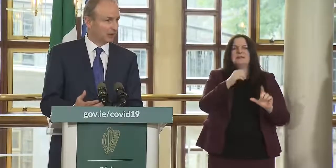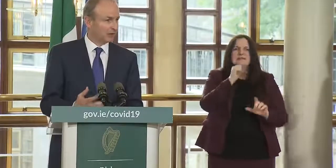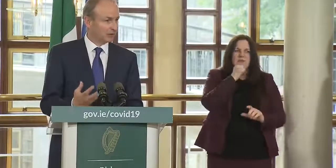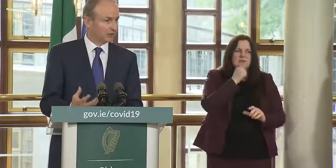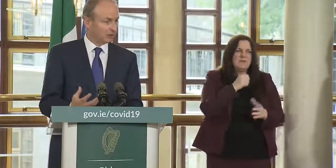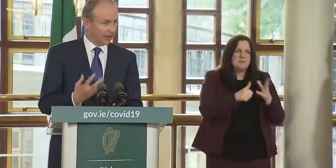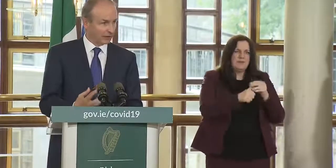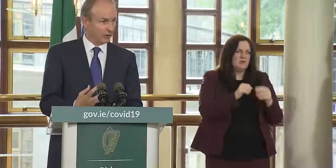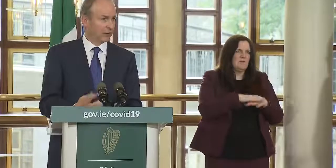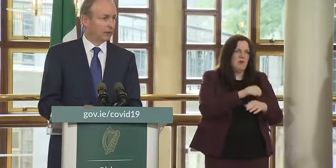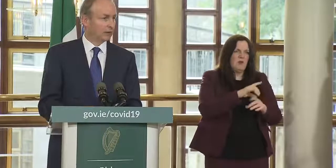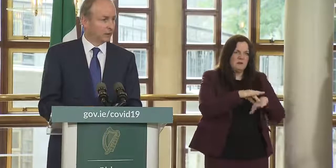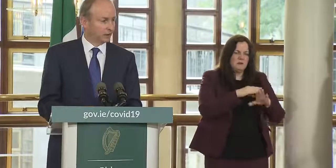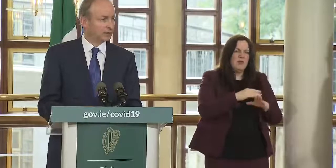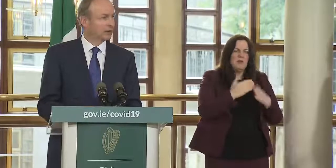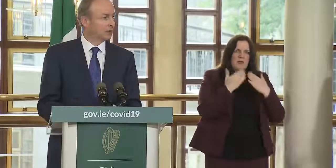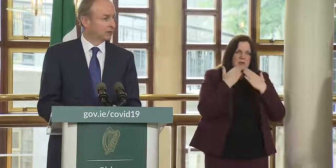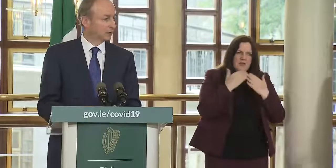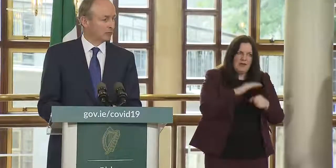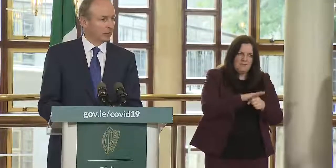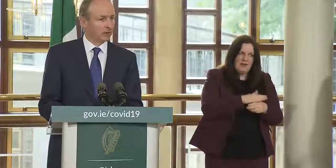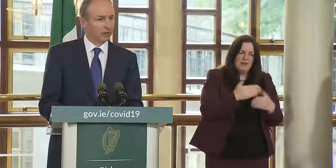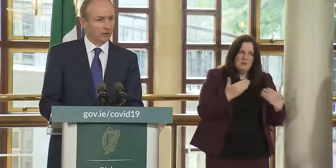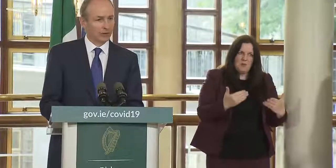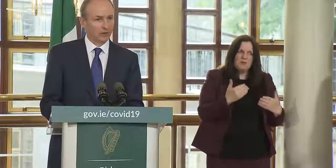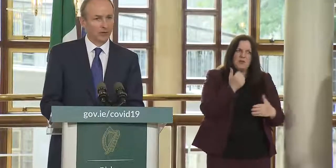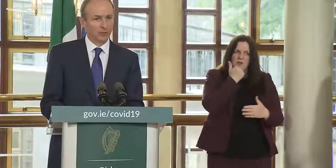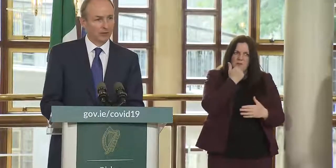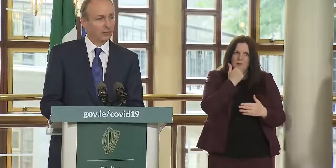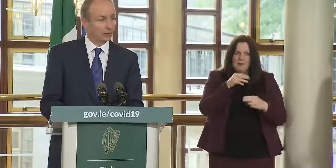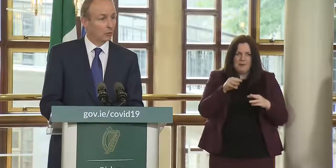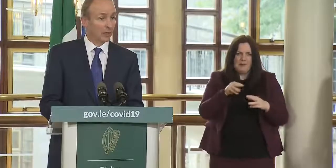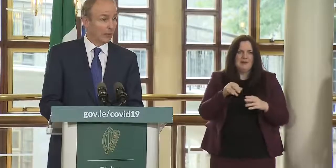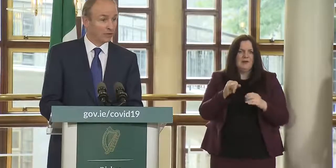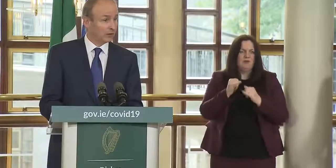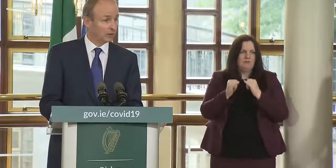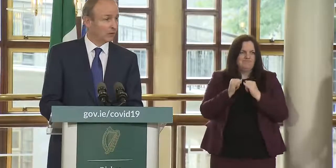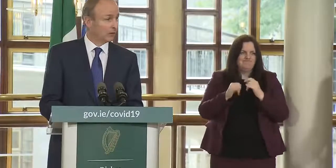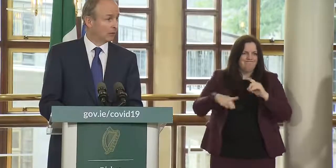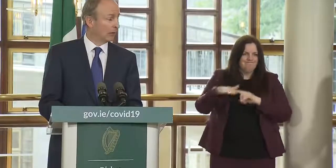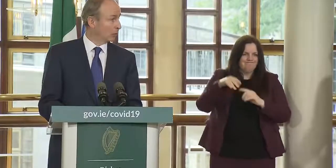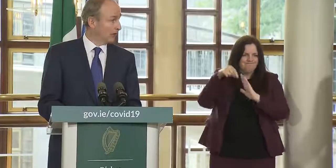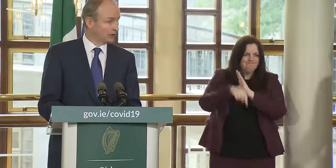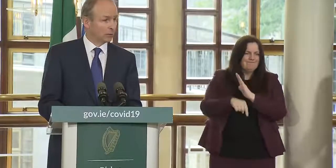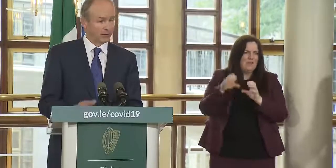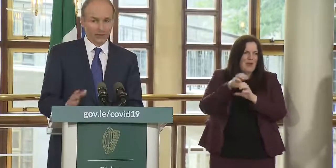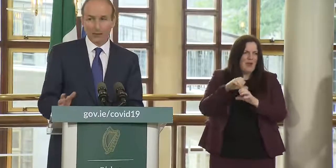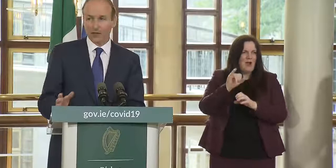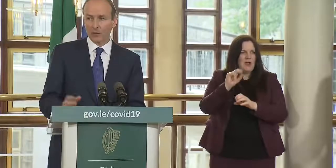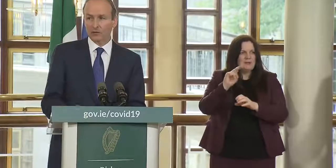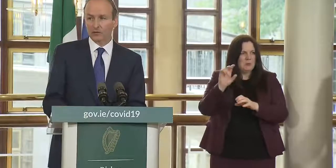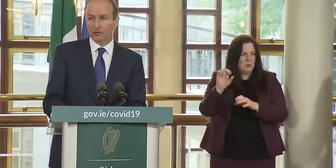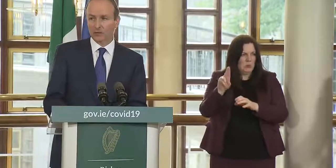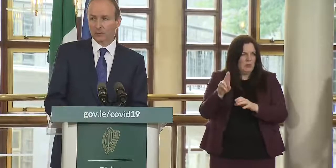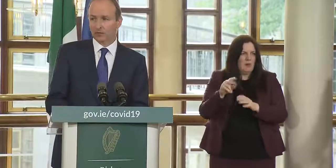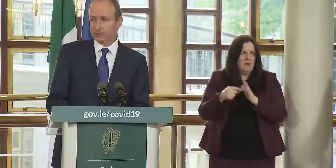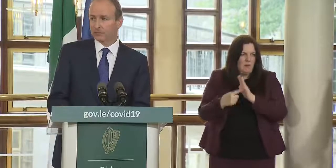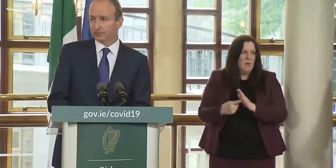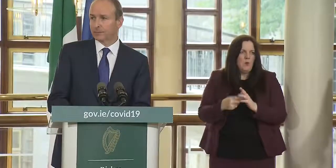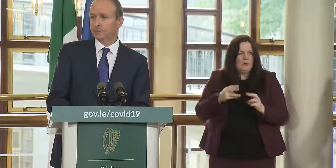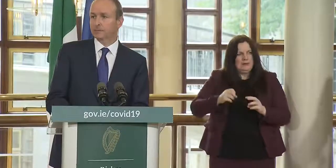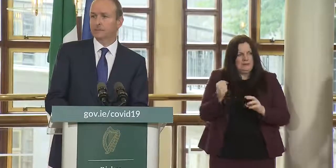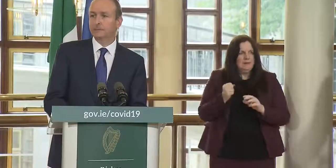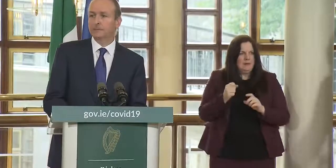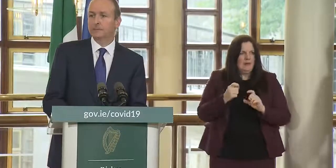terms of hospitals and thankfully at the moment the number of people in critical care beds is way way down from where it was and we want to keep it that way as for as long as